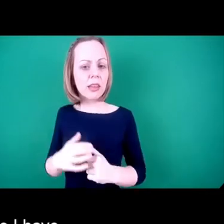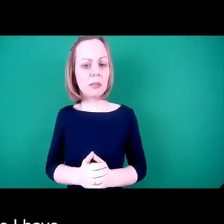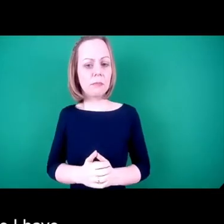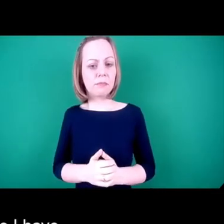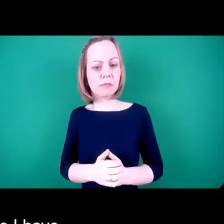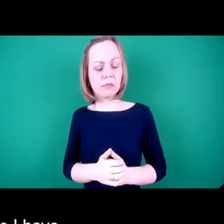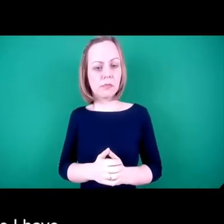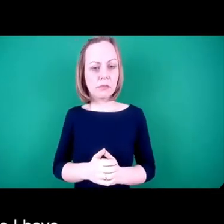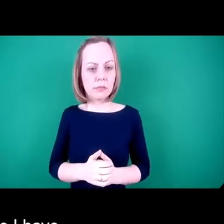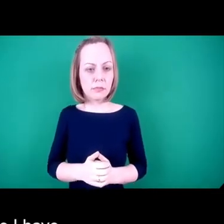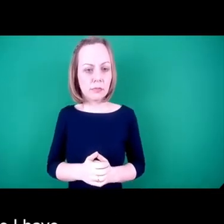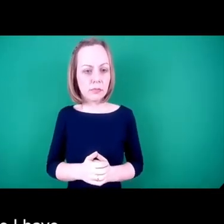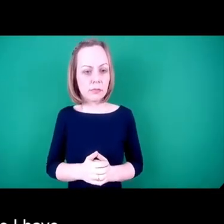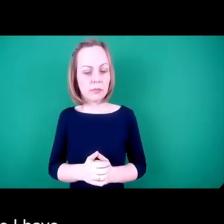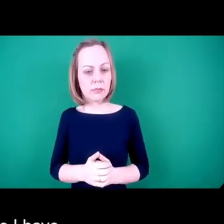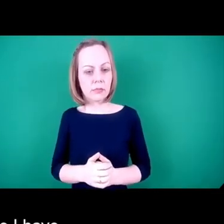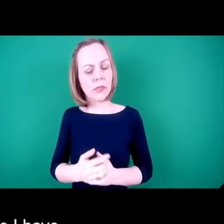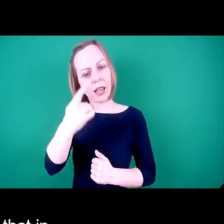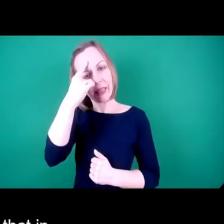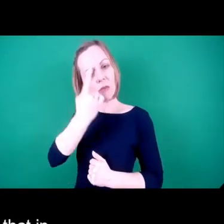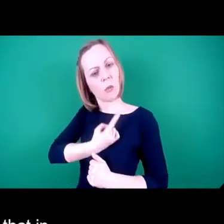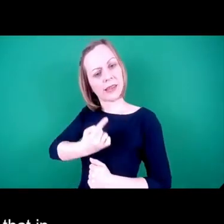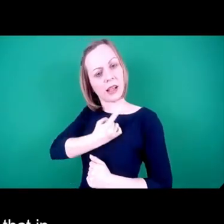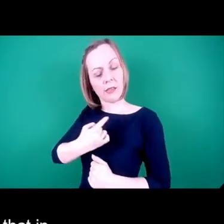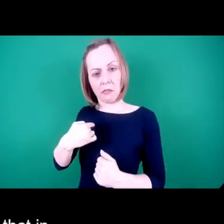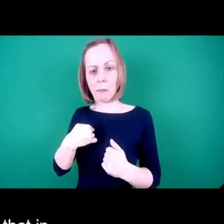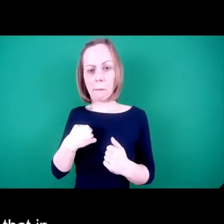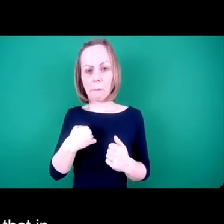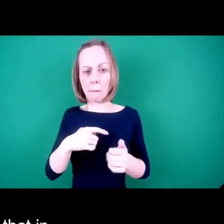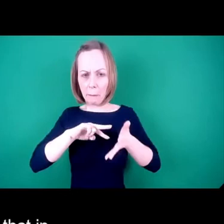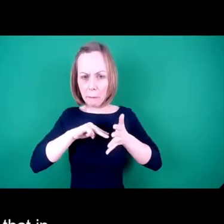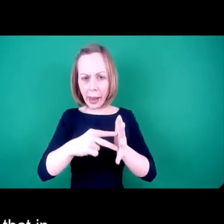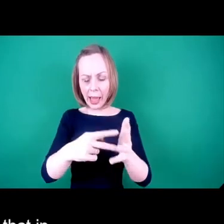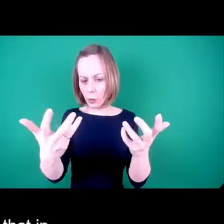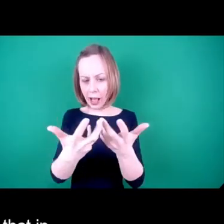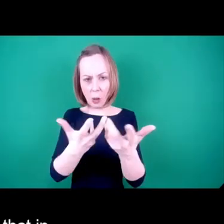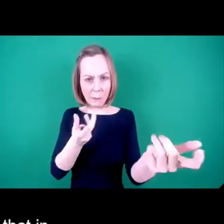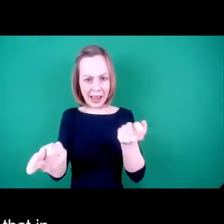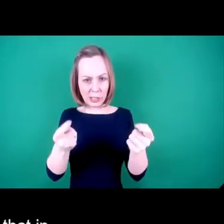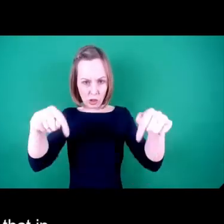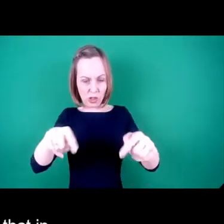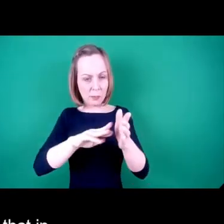for me, I have a strategy for how we might deal with that in Milton Keynes.